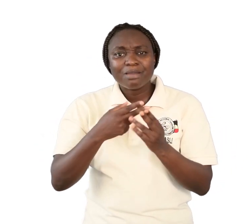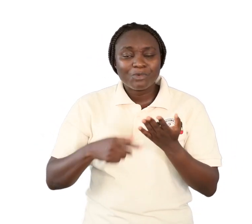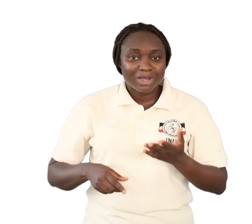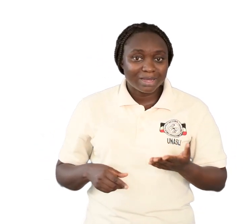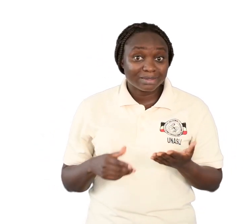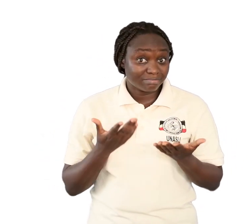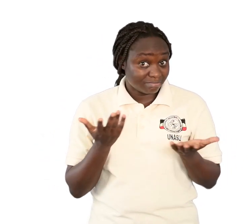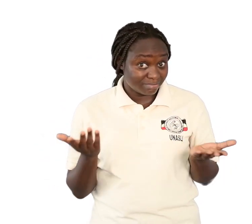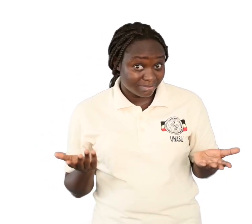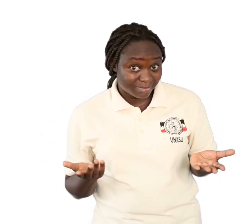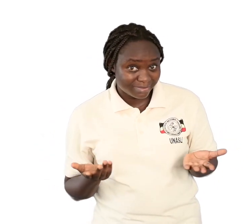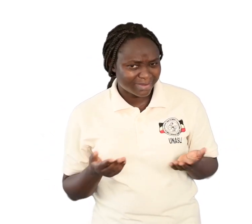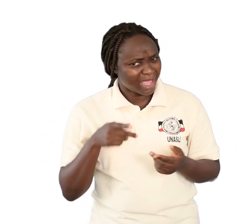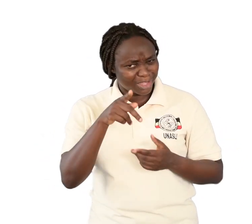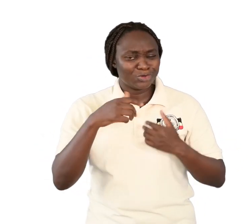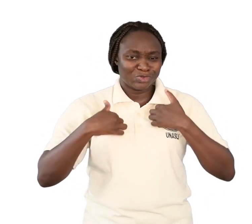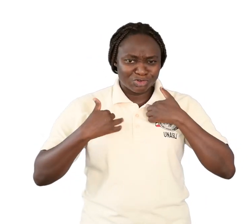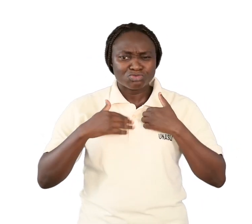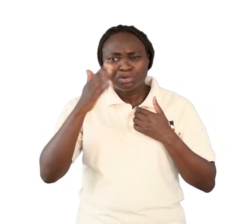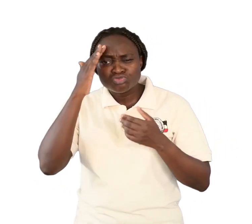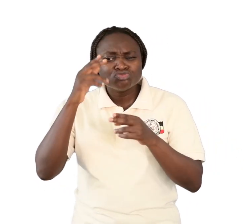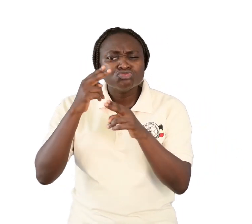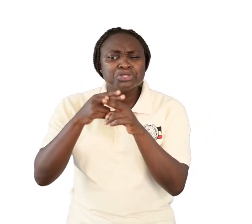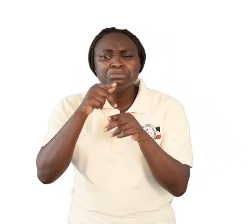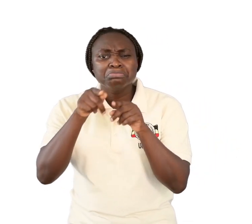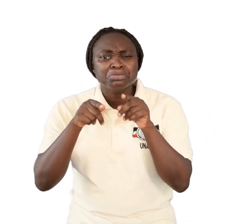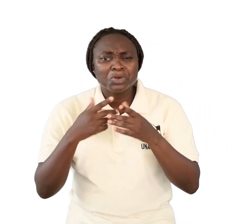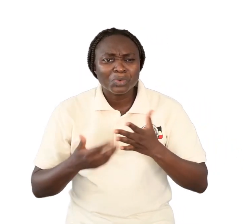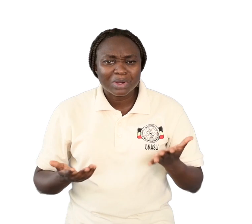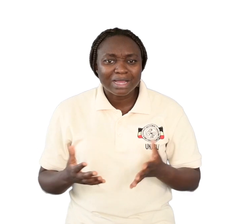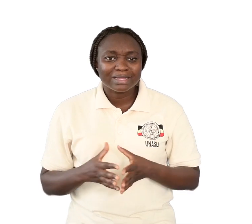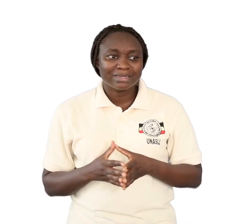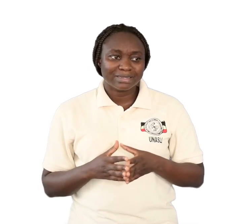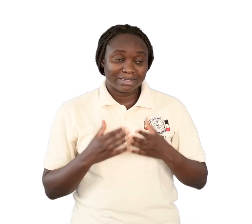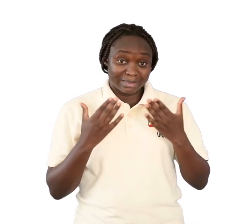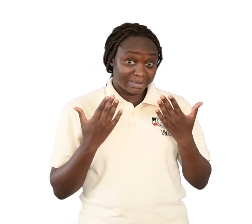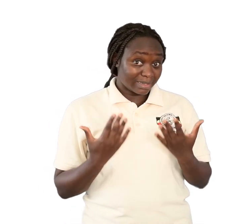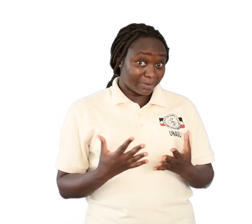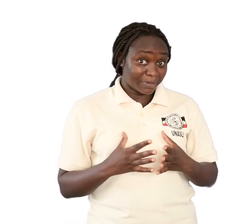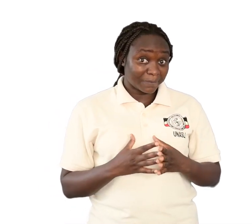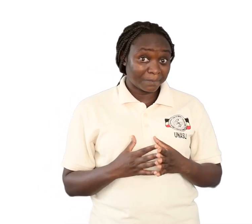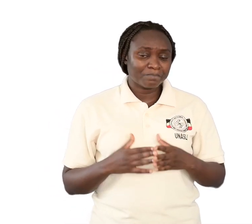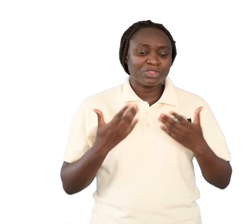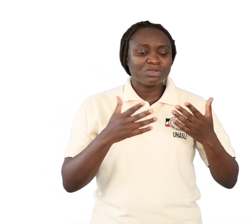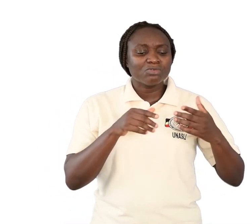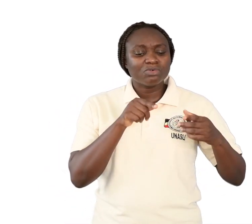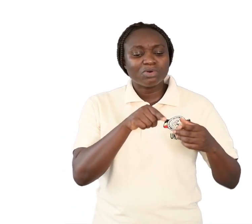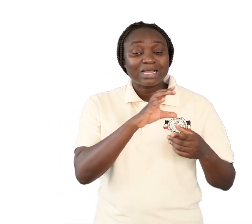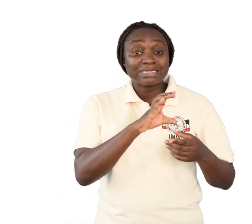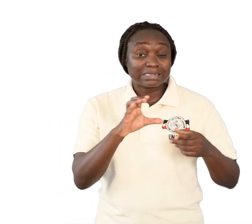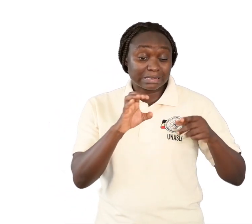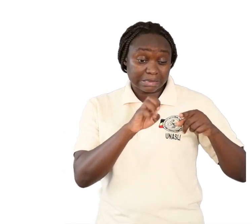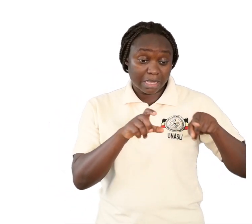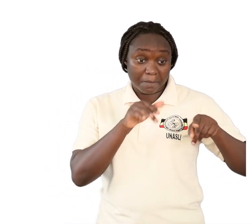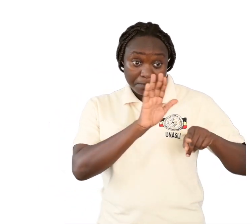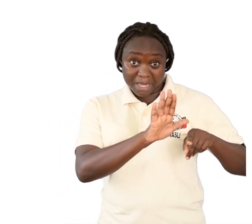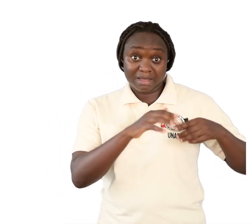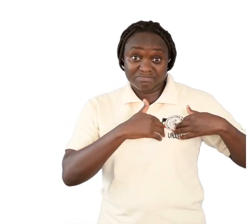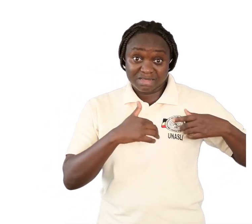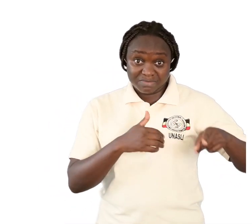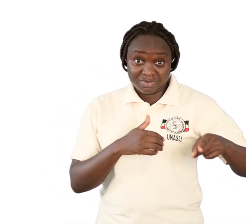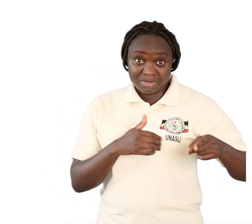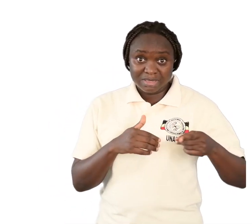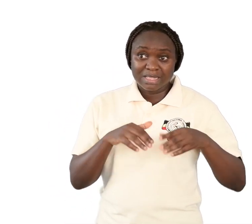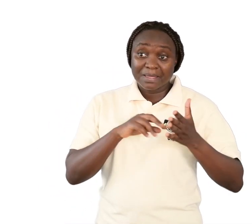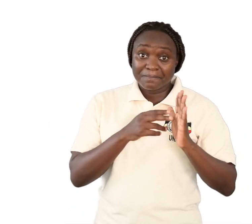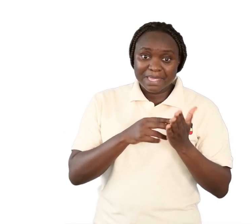I'm sure you'd really like to know those parts. So, for the animal cell, the outer layer